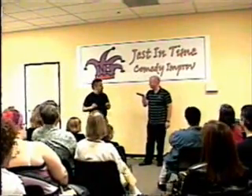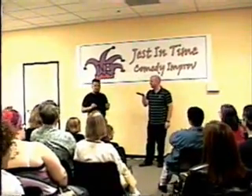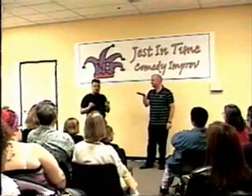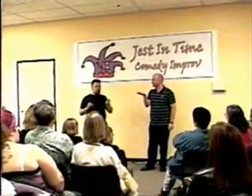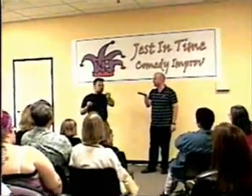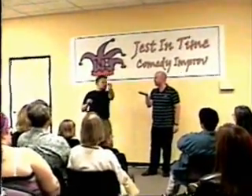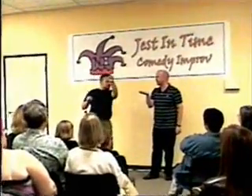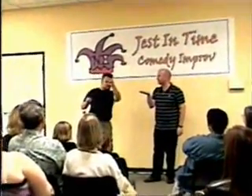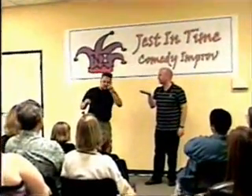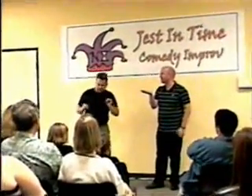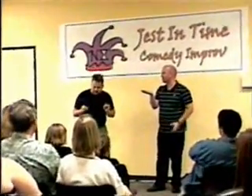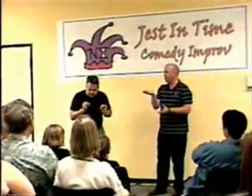Just do it.